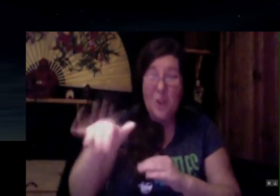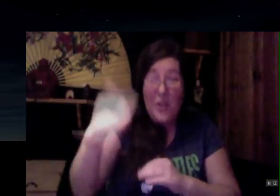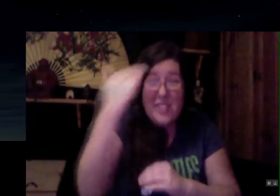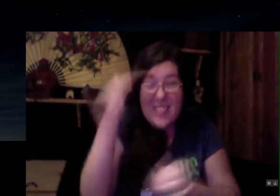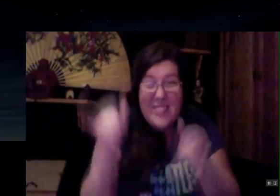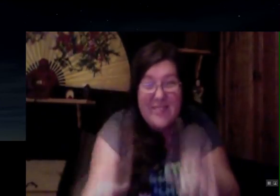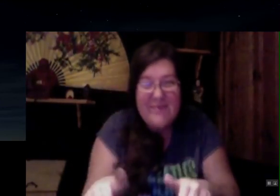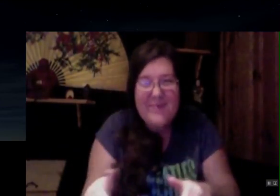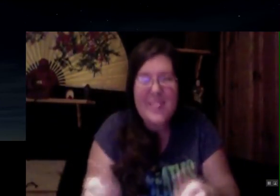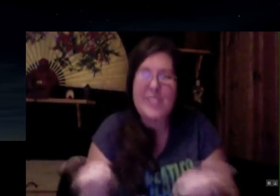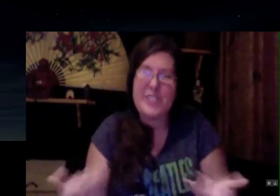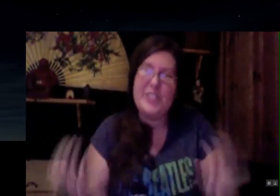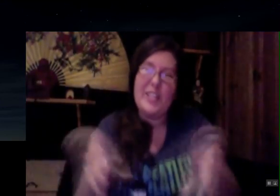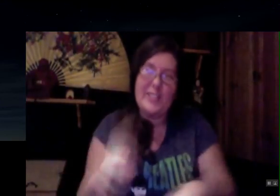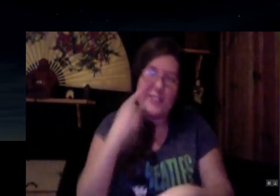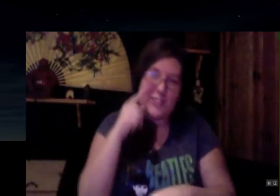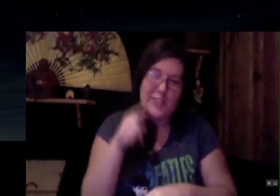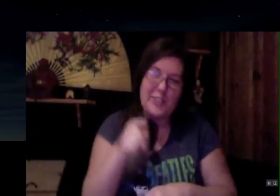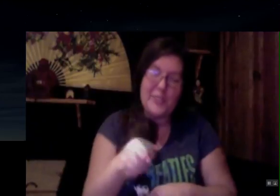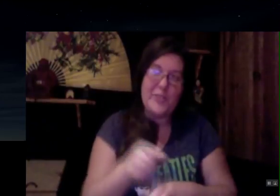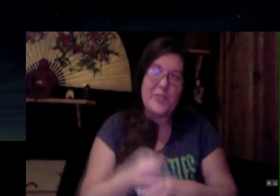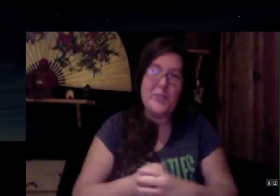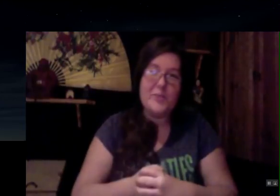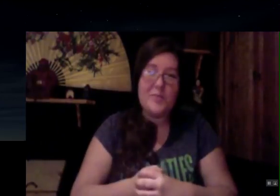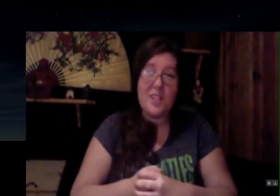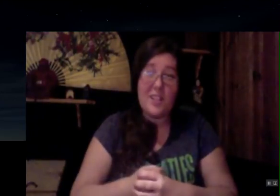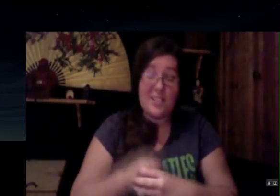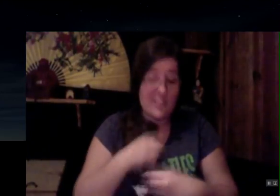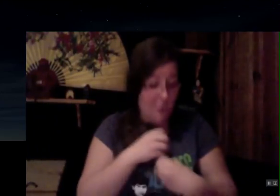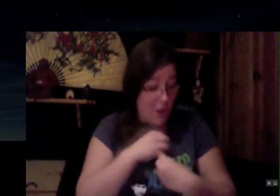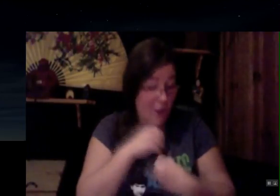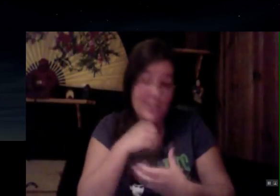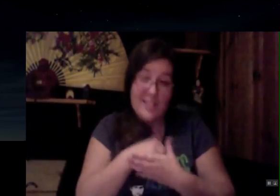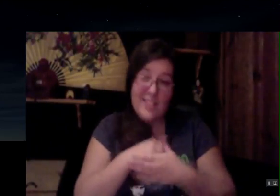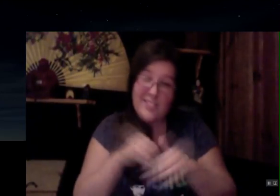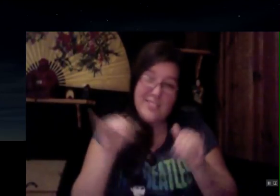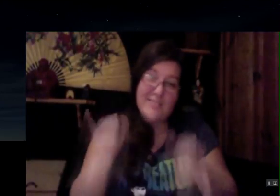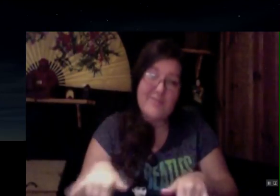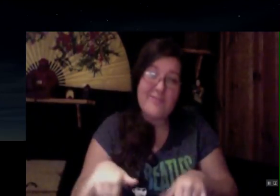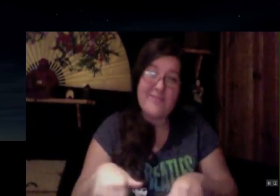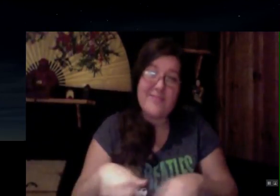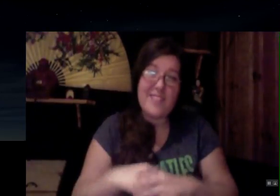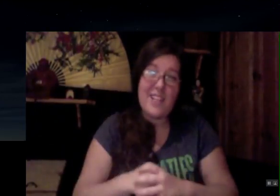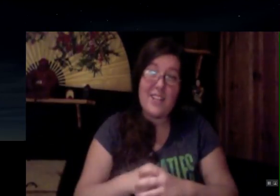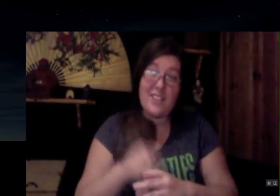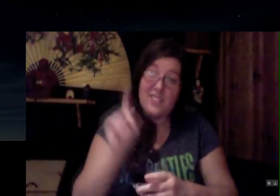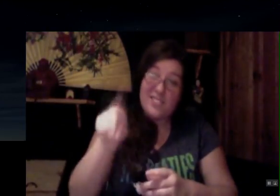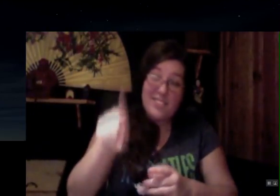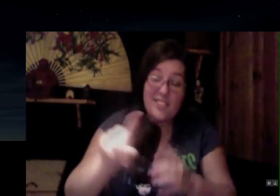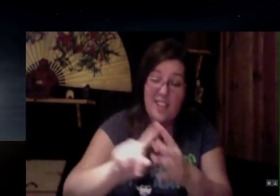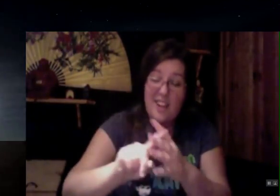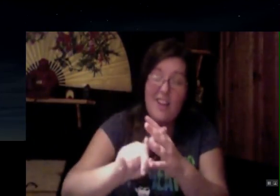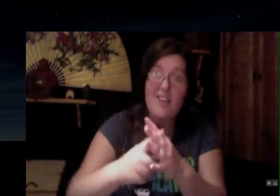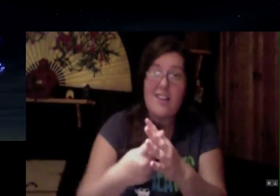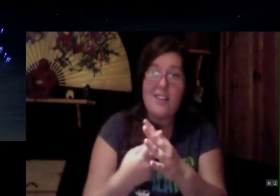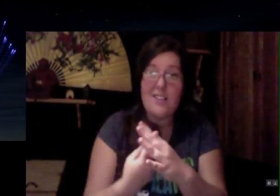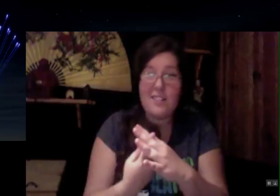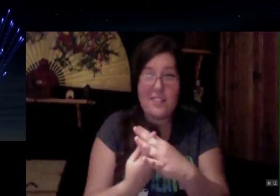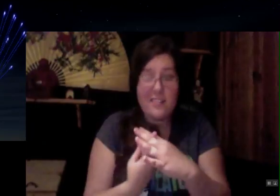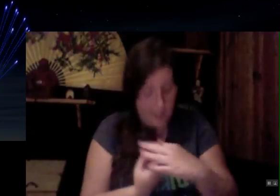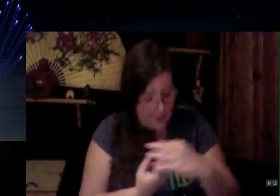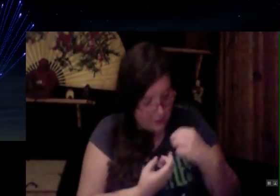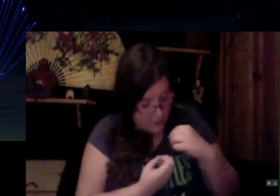Do you know that there's still a chance for you? Cause there's a spark in you. You just gotta ignite